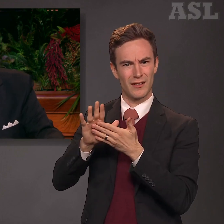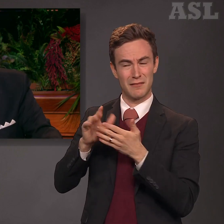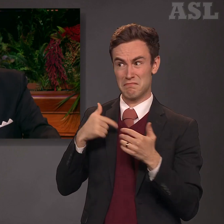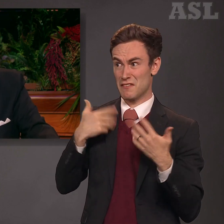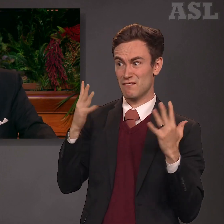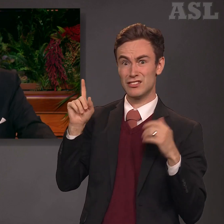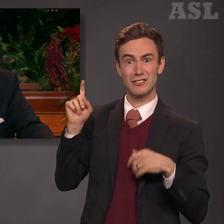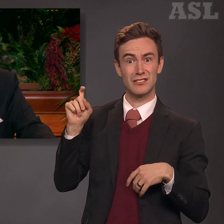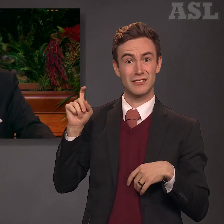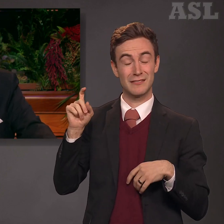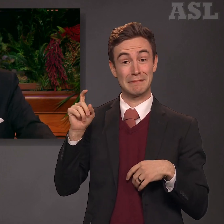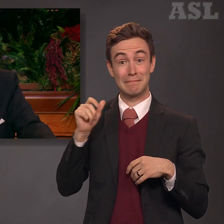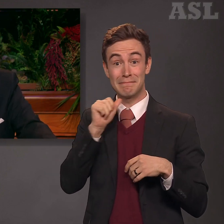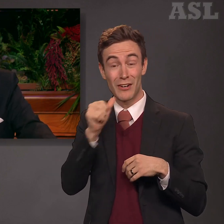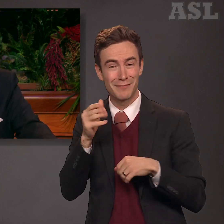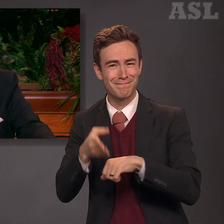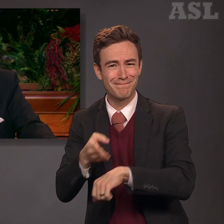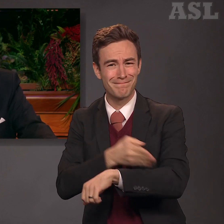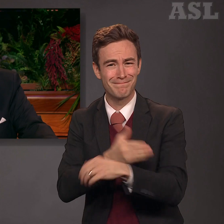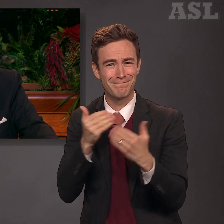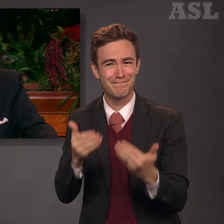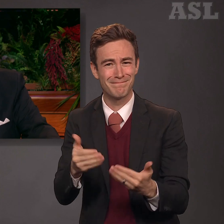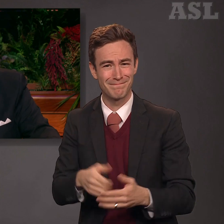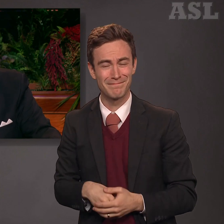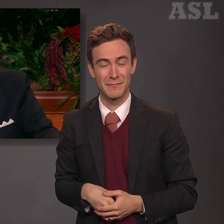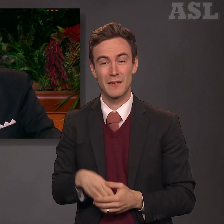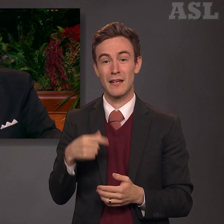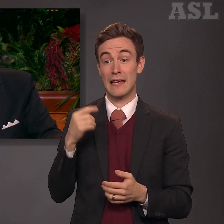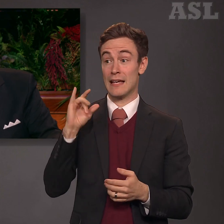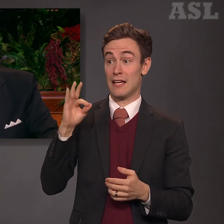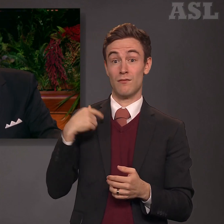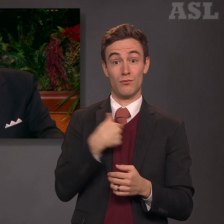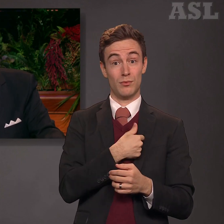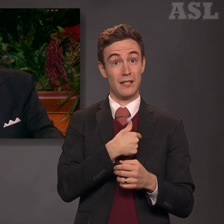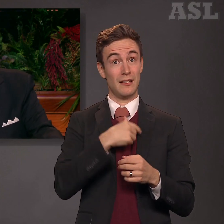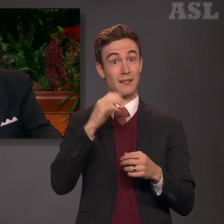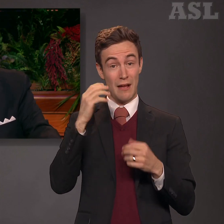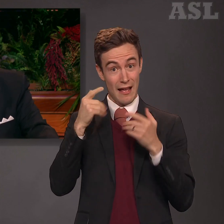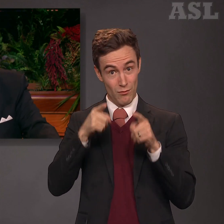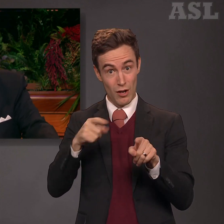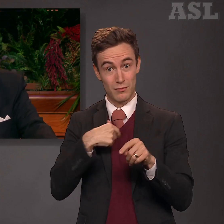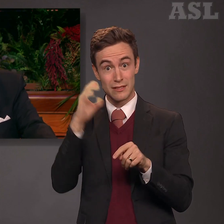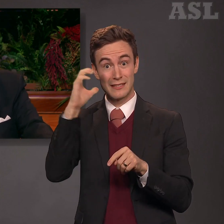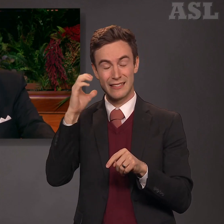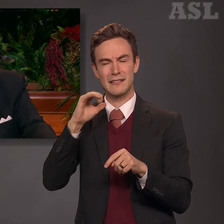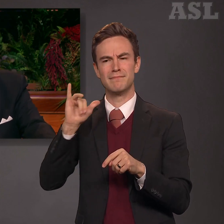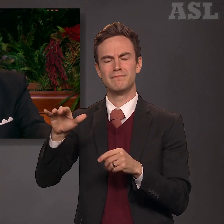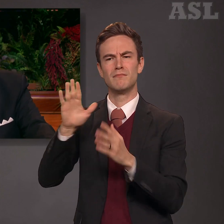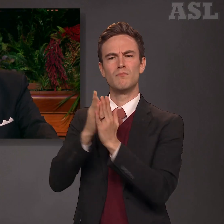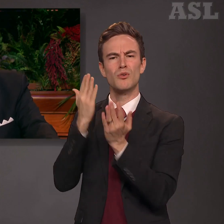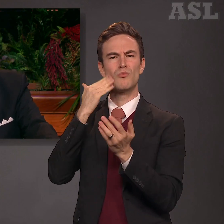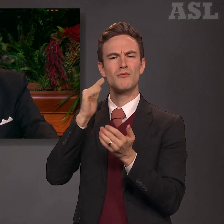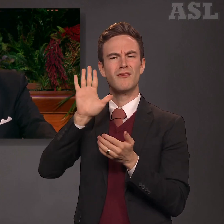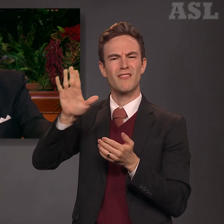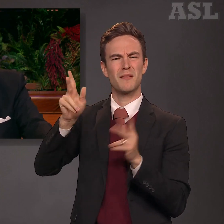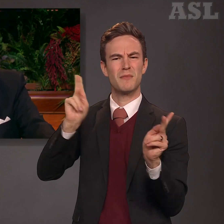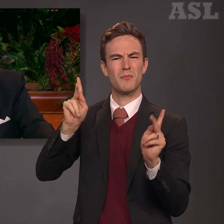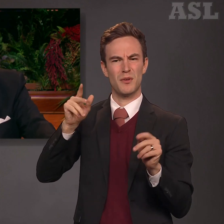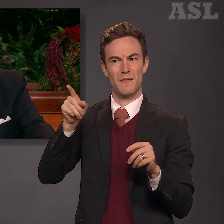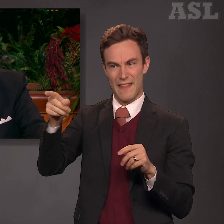that stunning period in the Book of Mormon in which those people asked and answered that